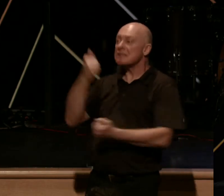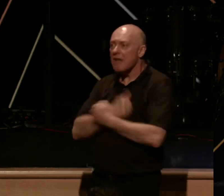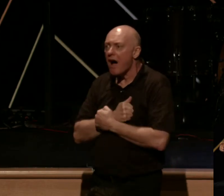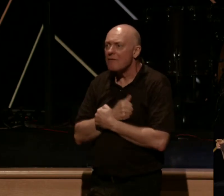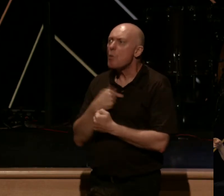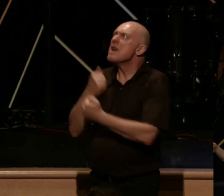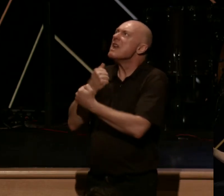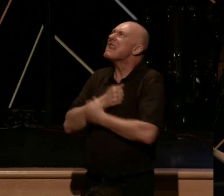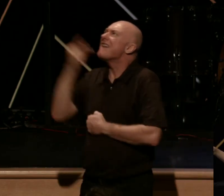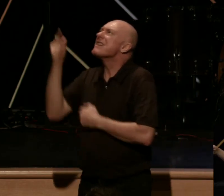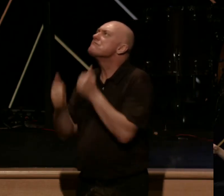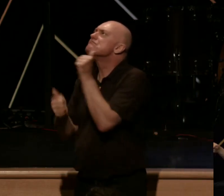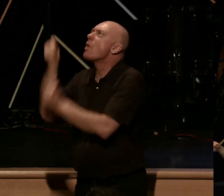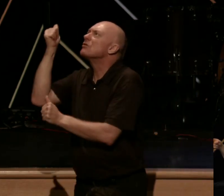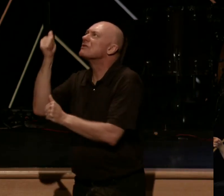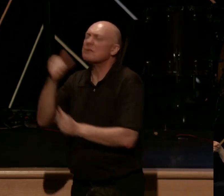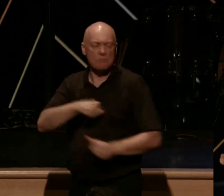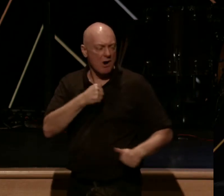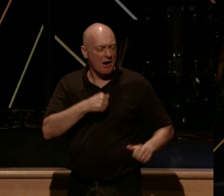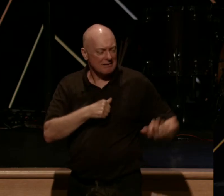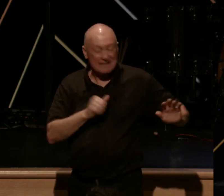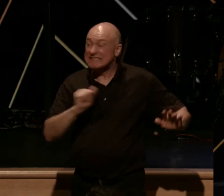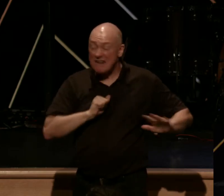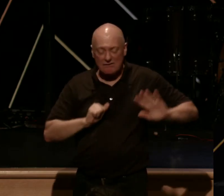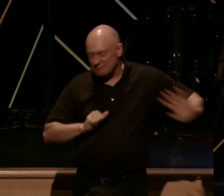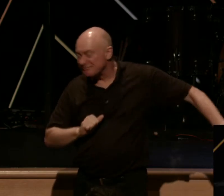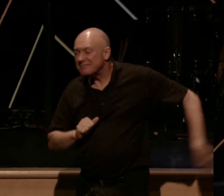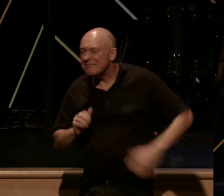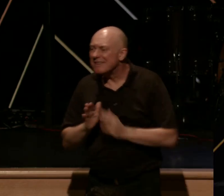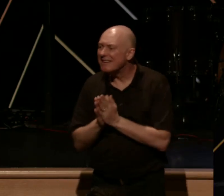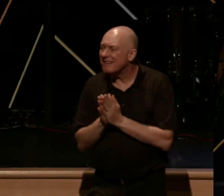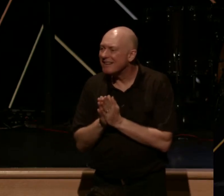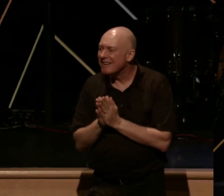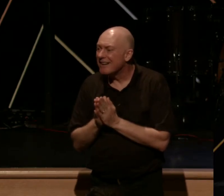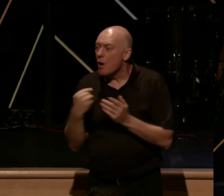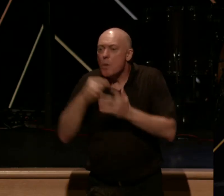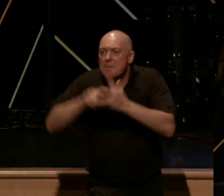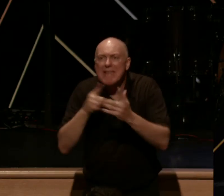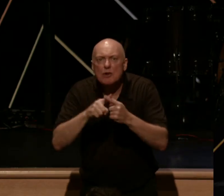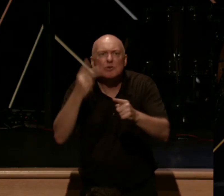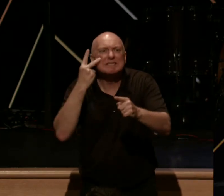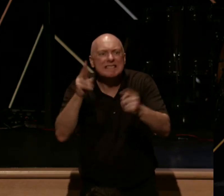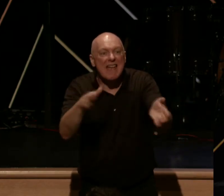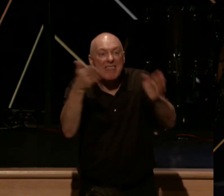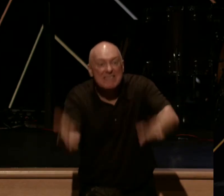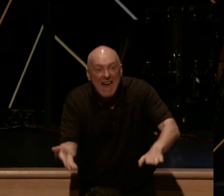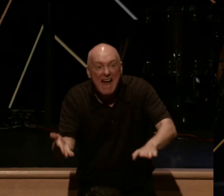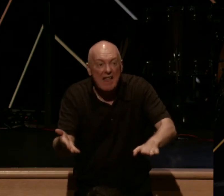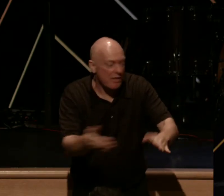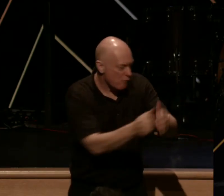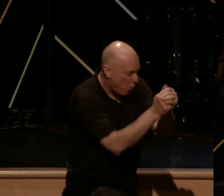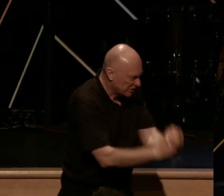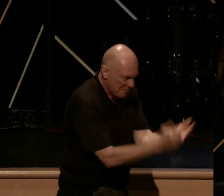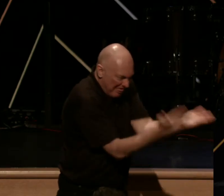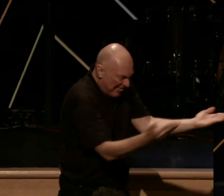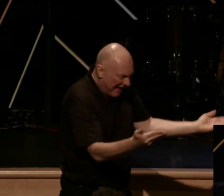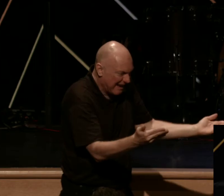him most, not self. We would begin to see the death of idolatry in our lives because idols can't